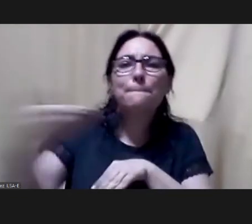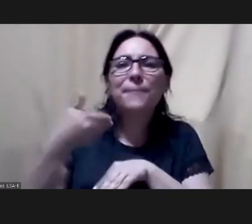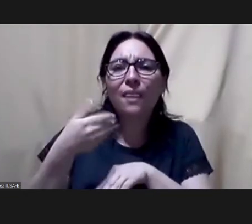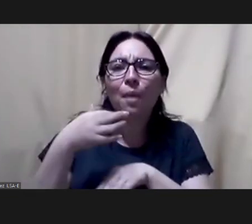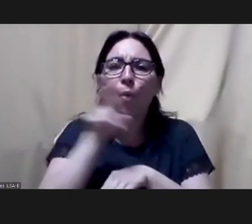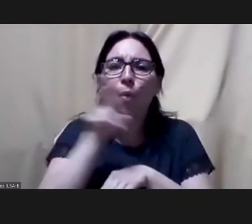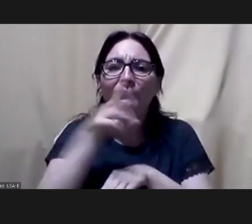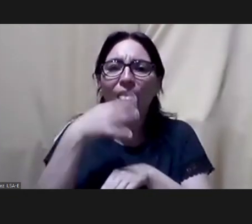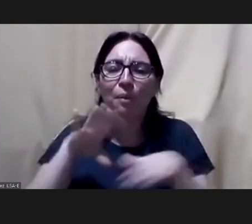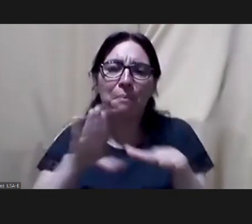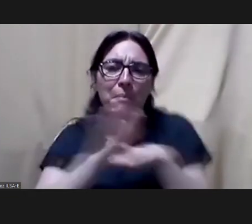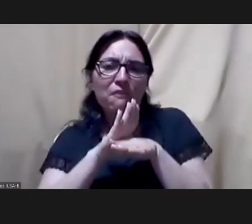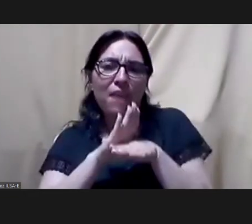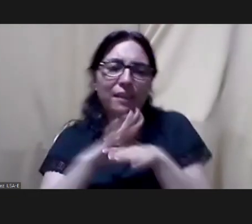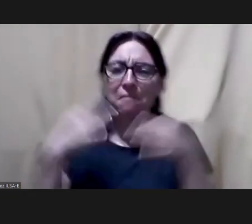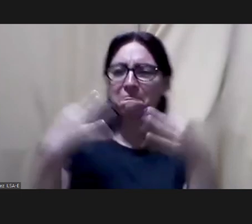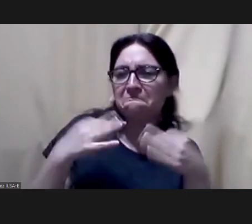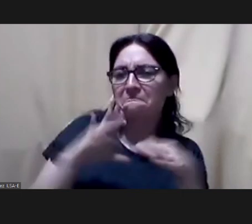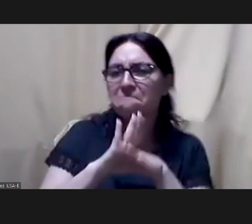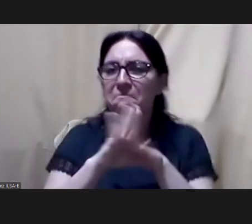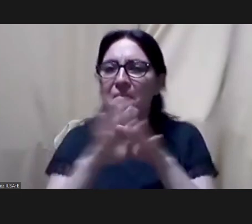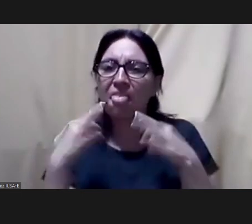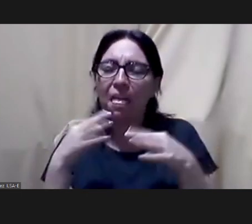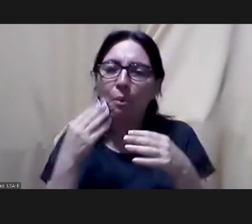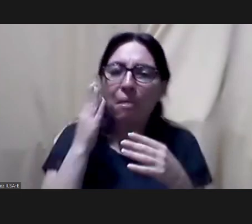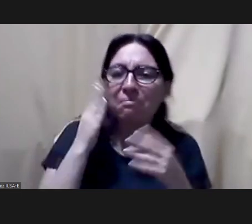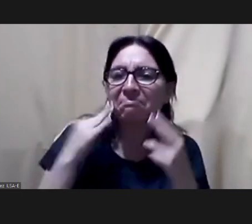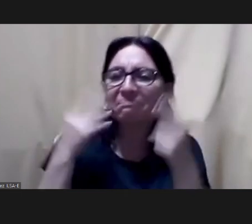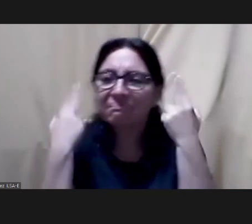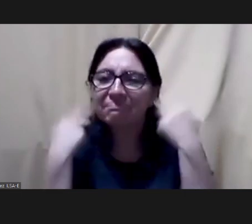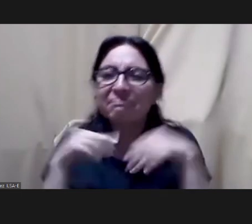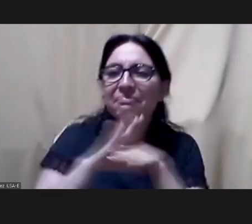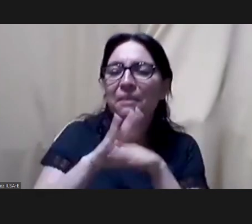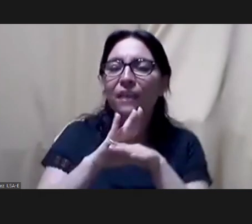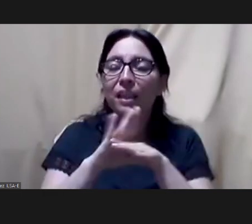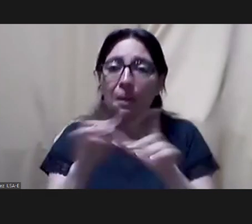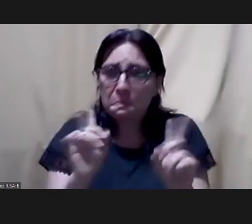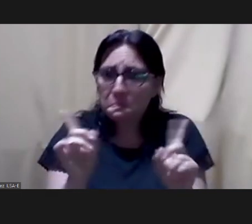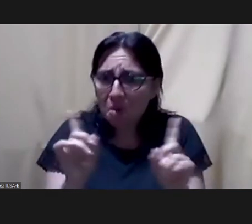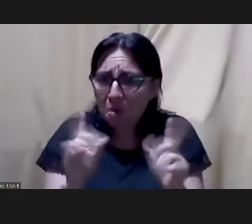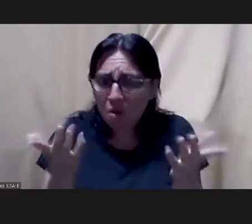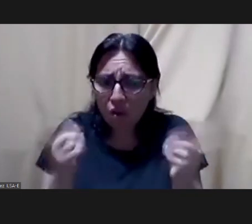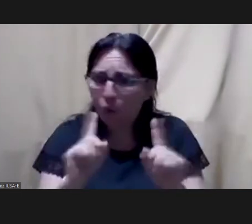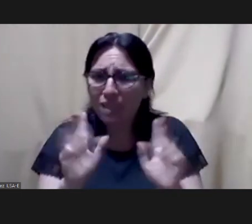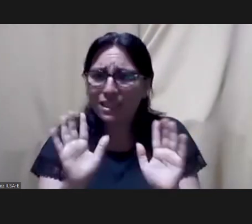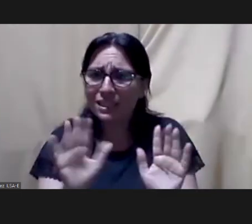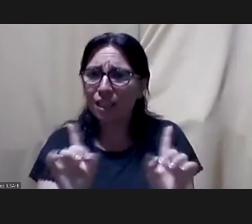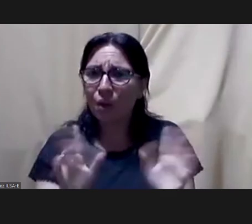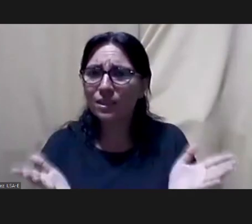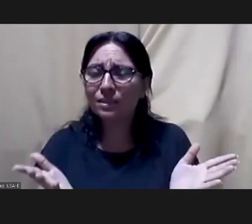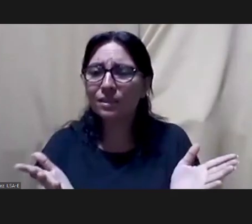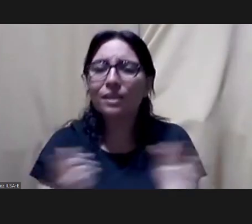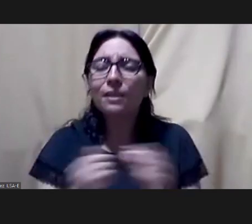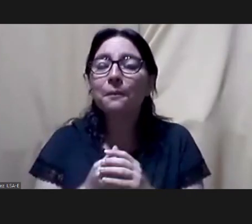even during our revolution and to be so correct and to be so respectful and it's not like that